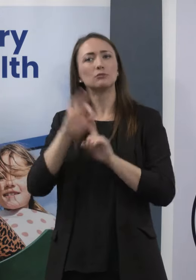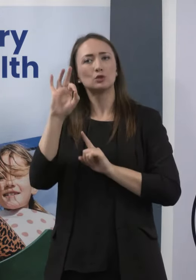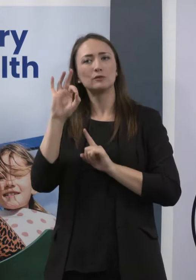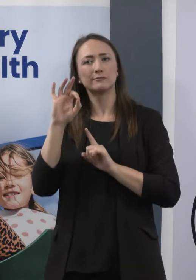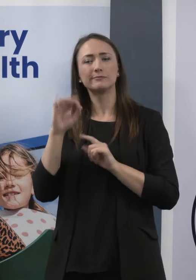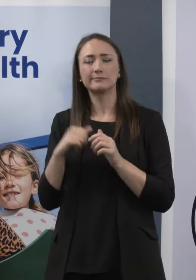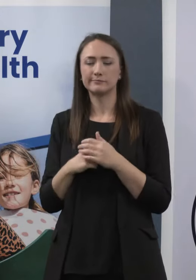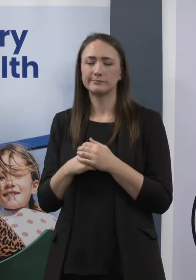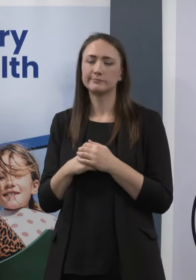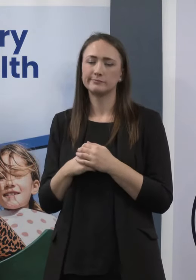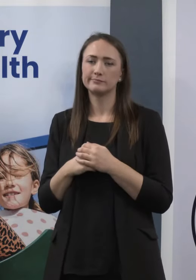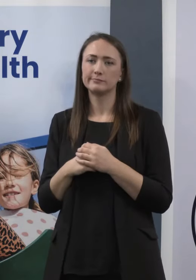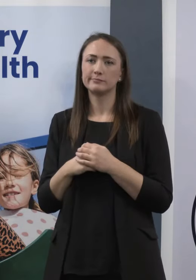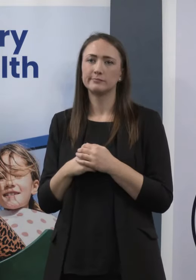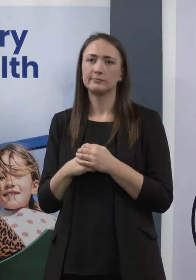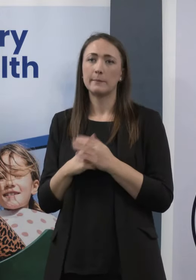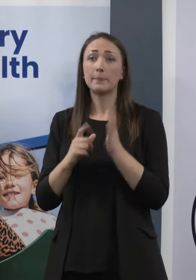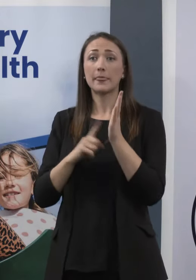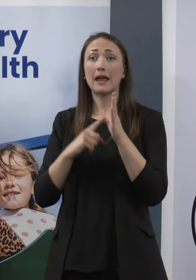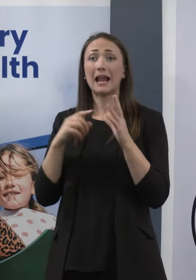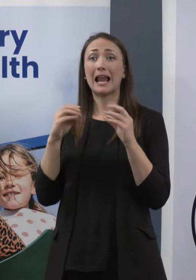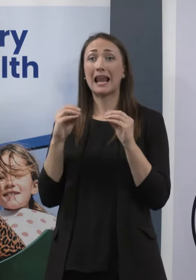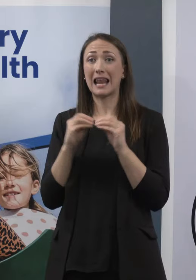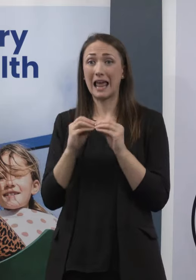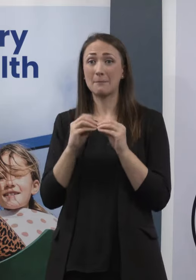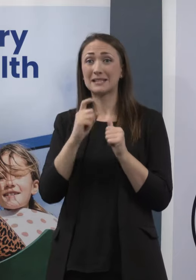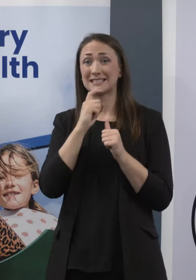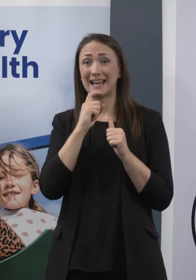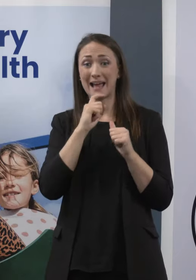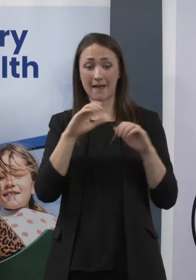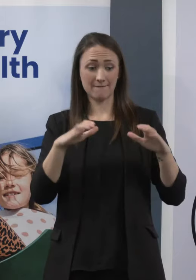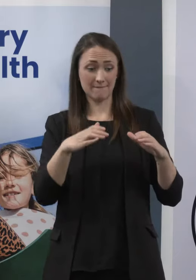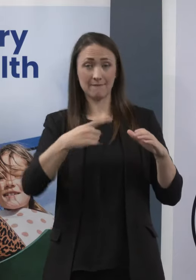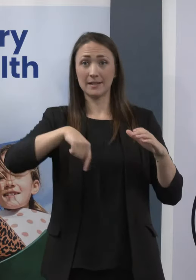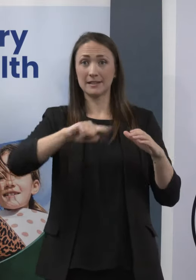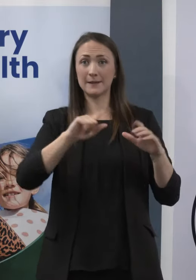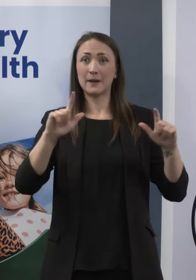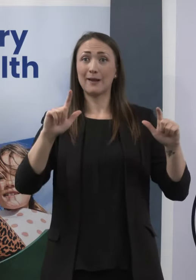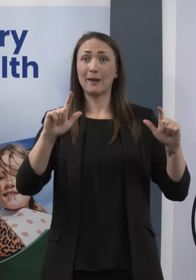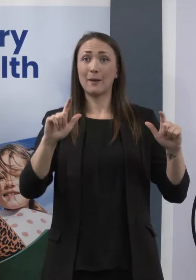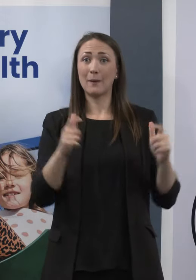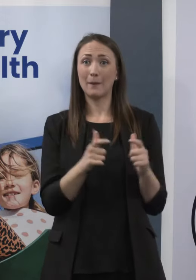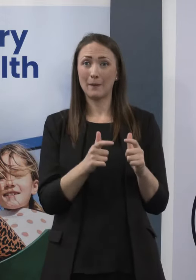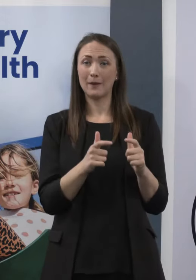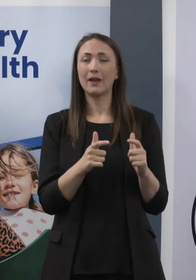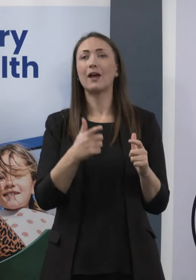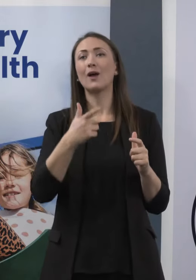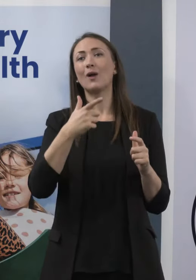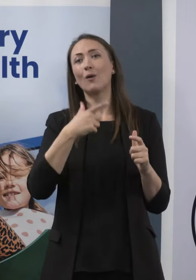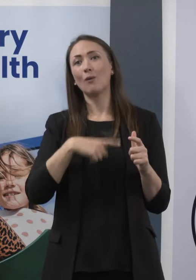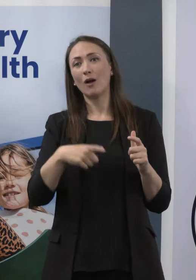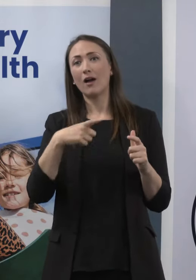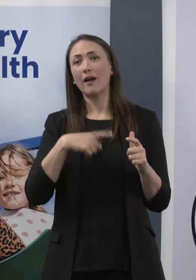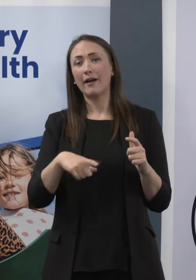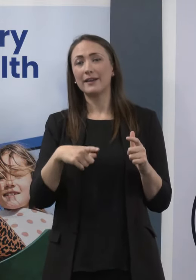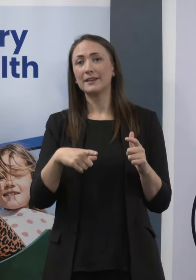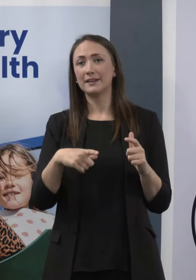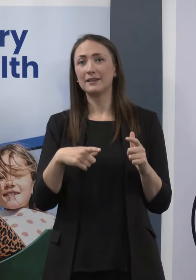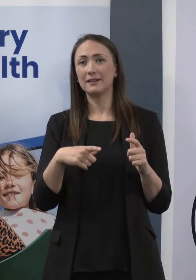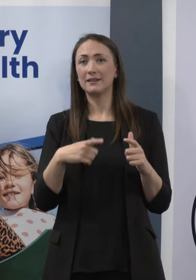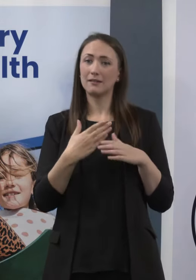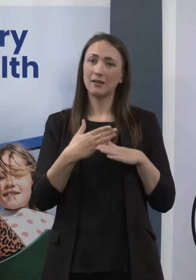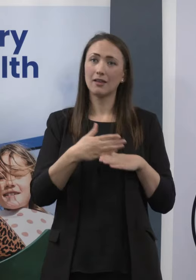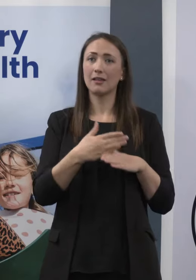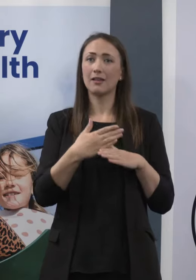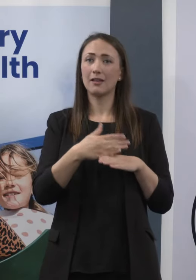Lab staffing was also affected at the time by what had been a sustained and prolonged response, remembering